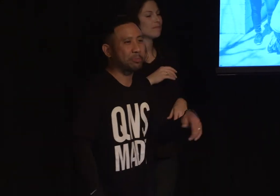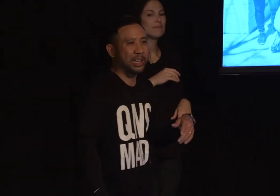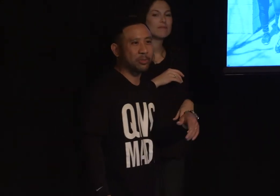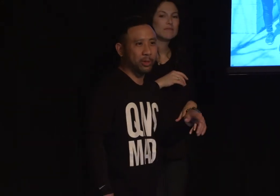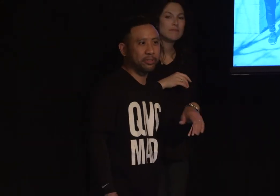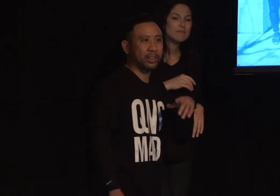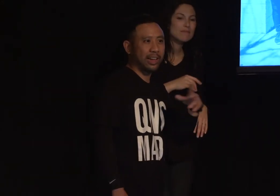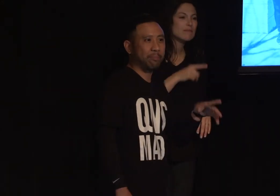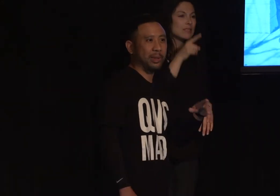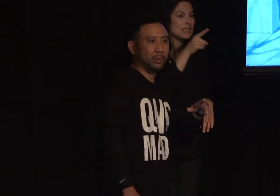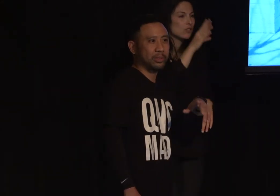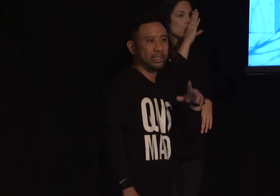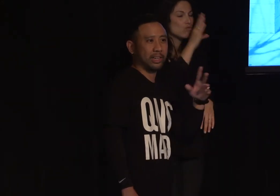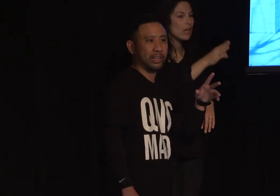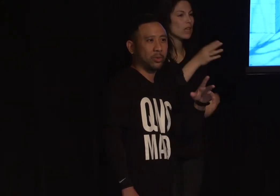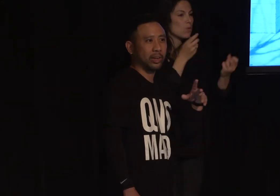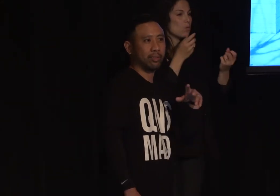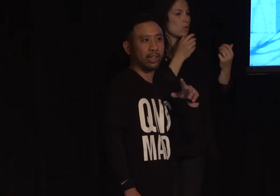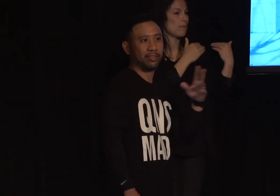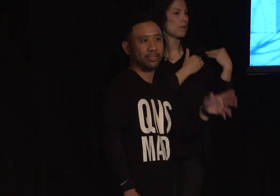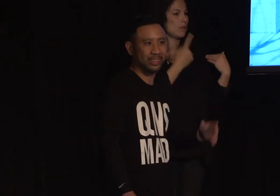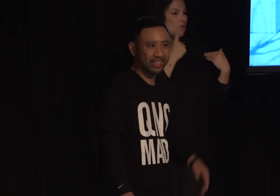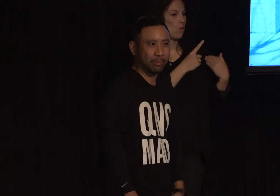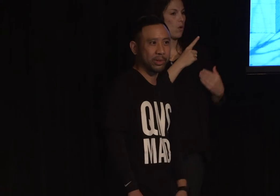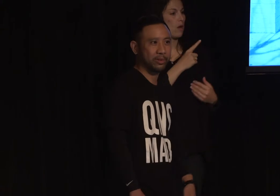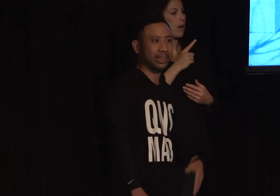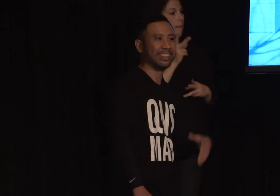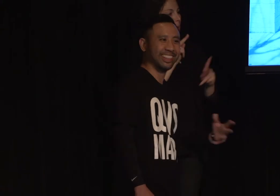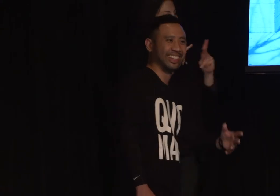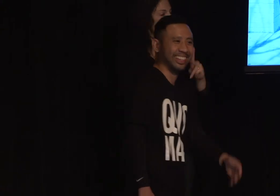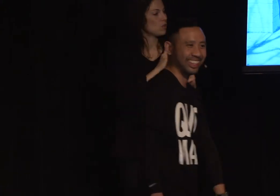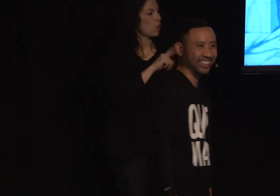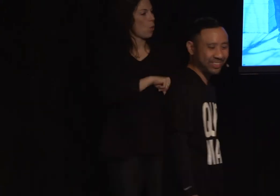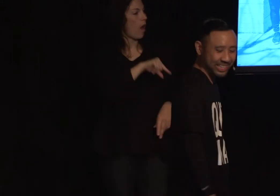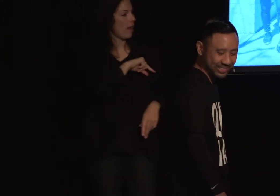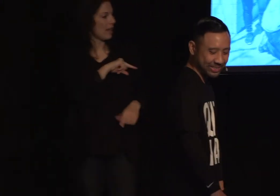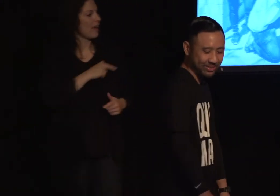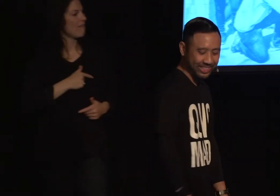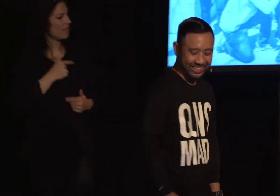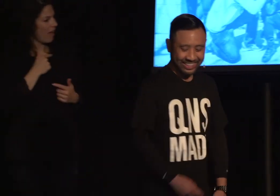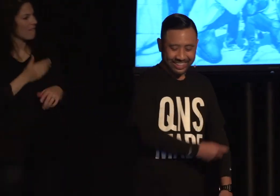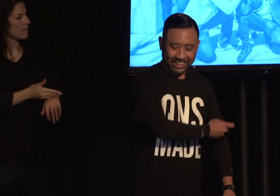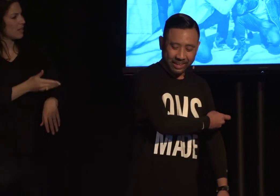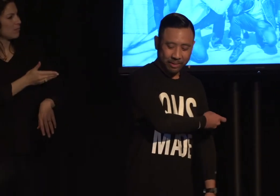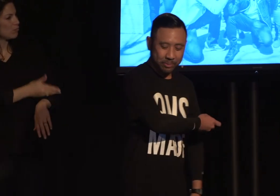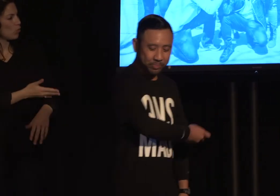definitely responsible for a lot of people's quality of life improving over at Duo